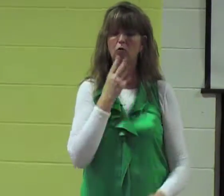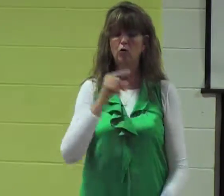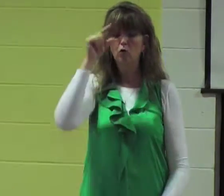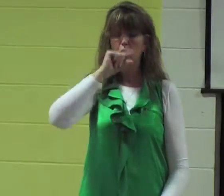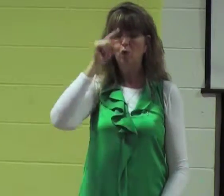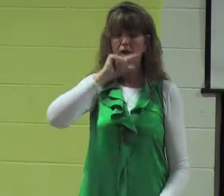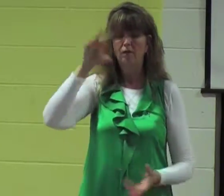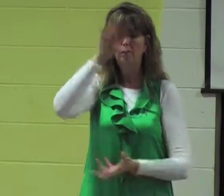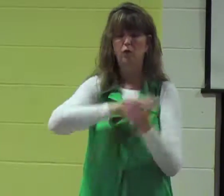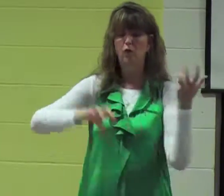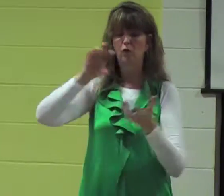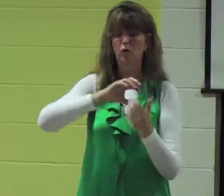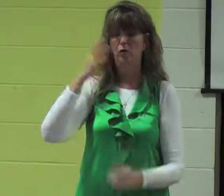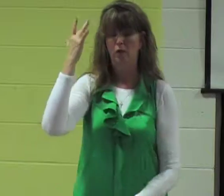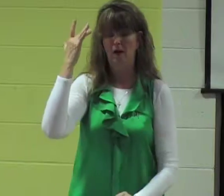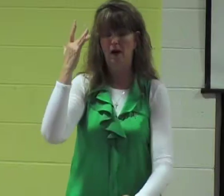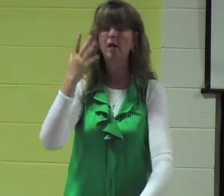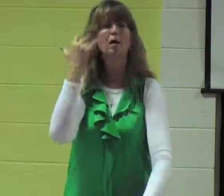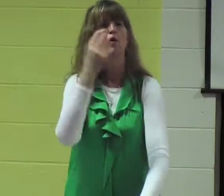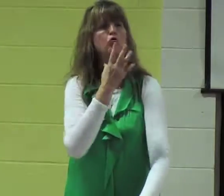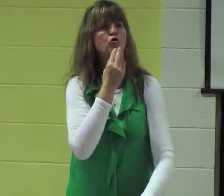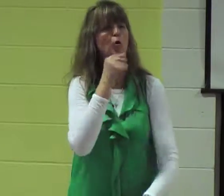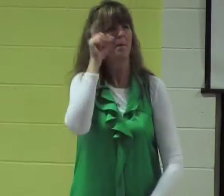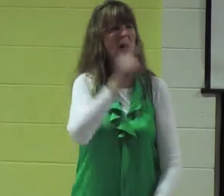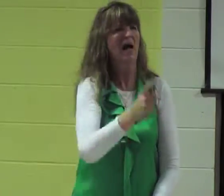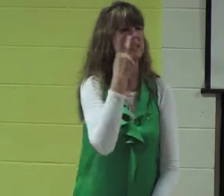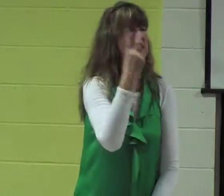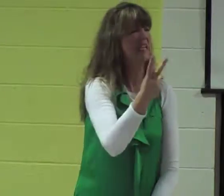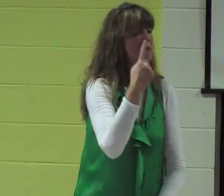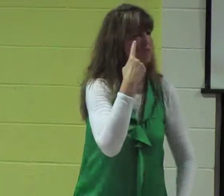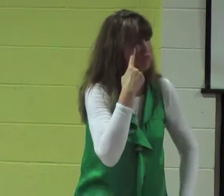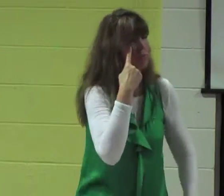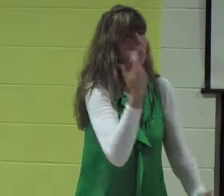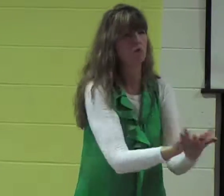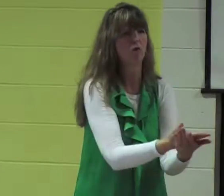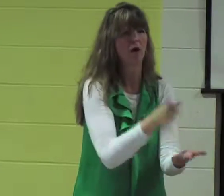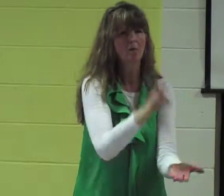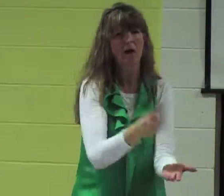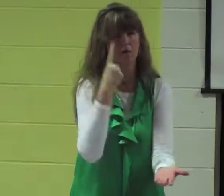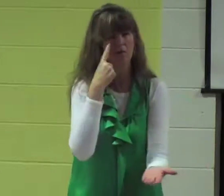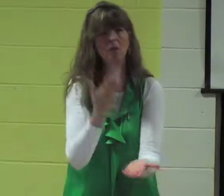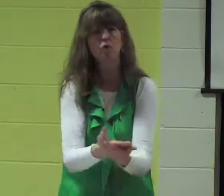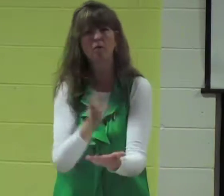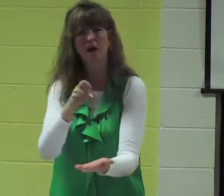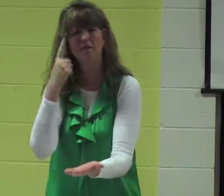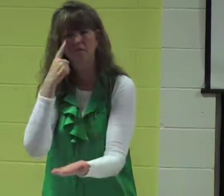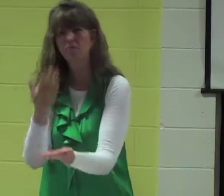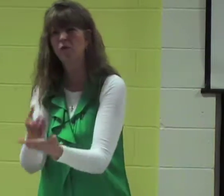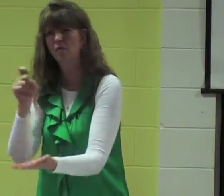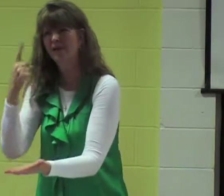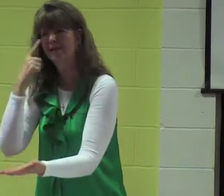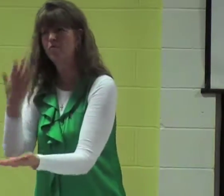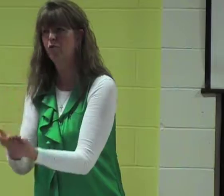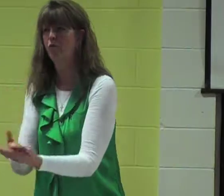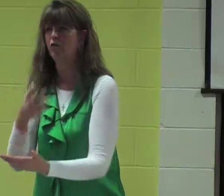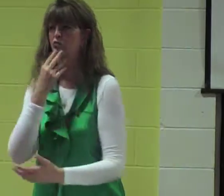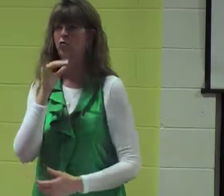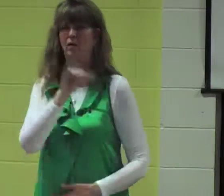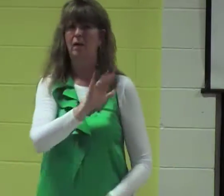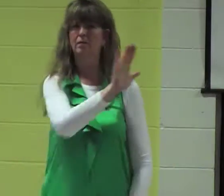and that the Greeks were confused because it was a simple message and it was too simple.